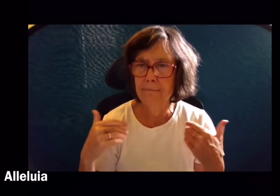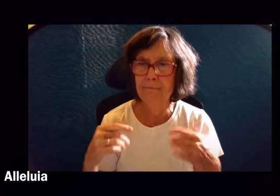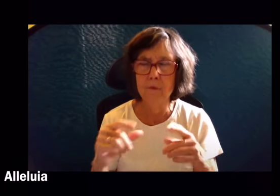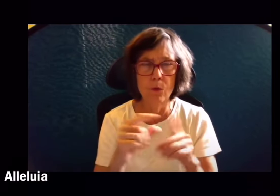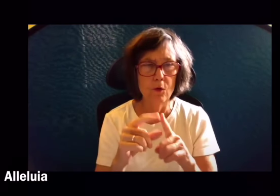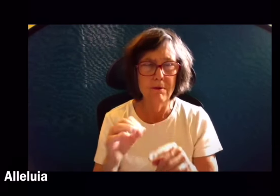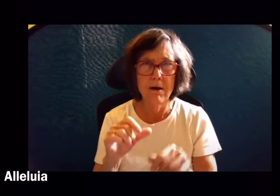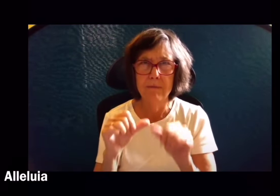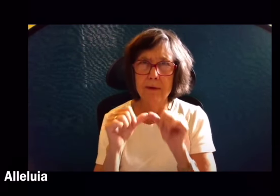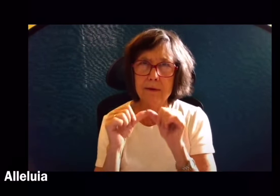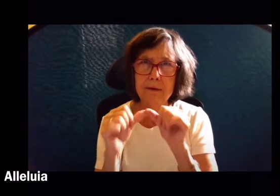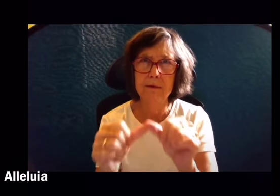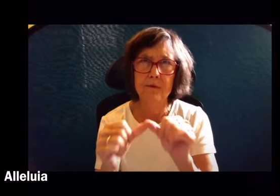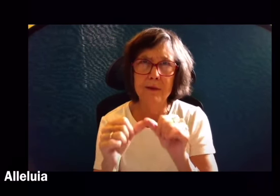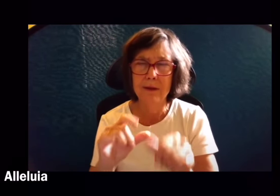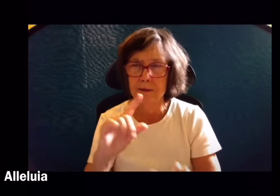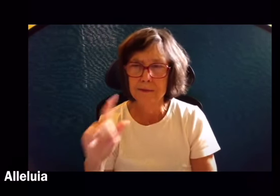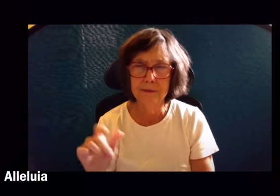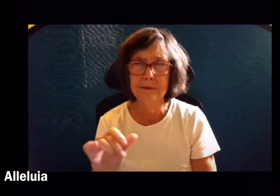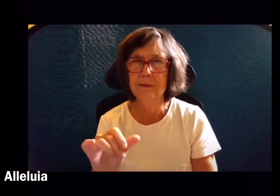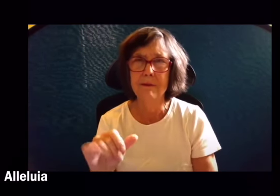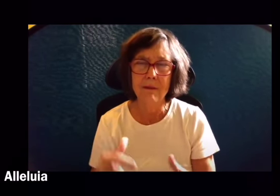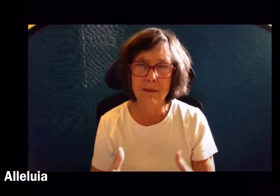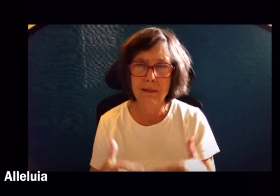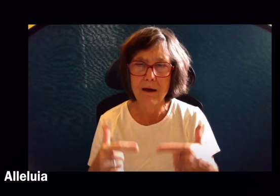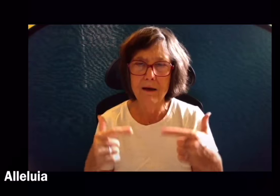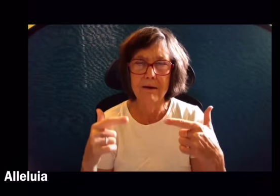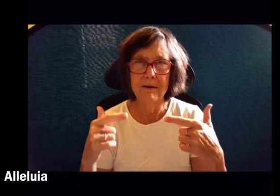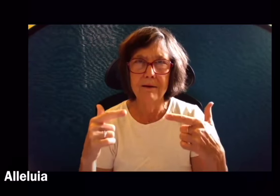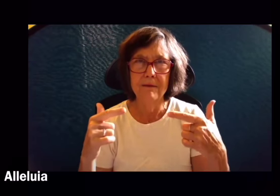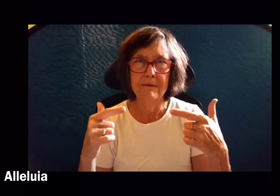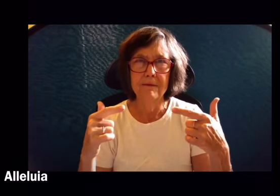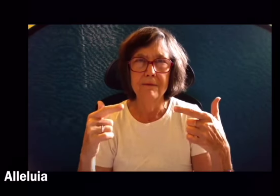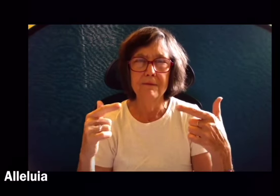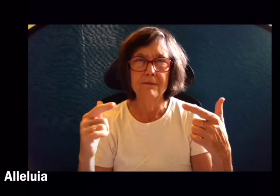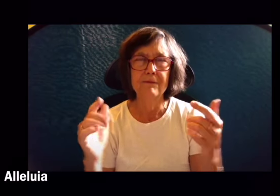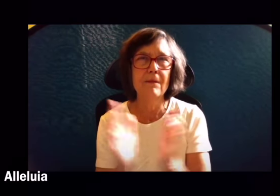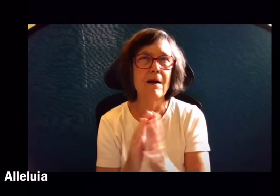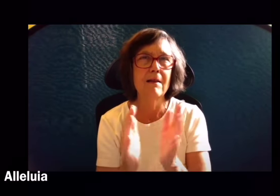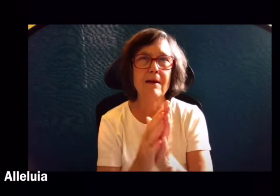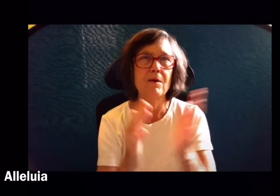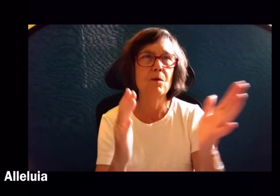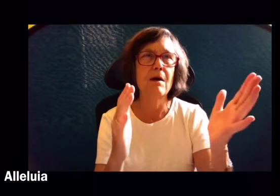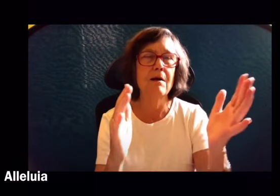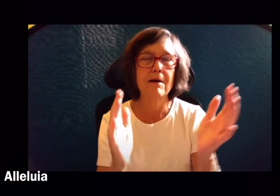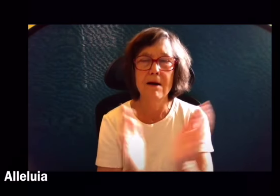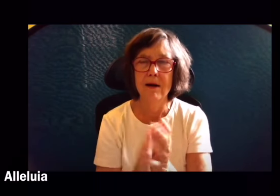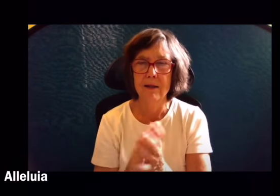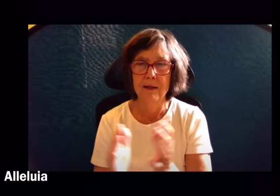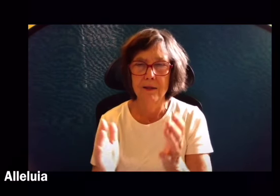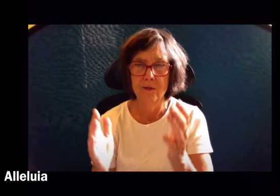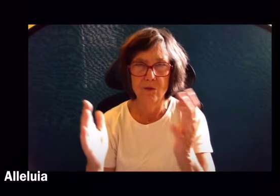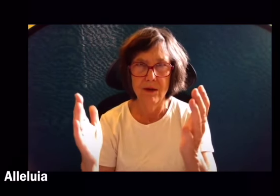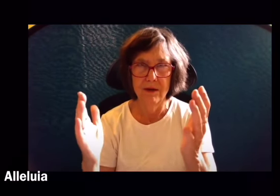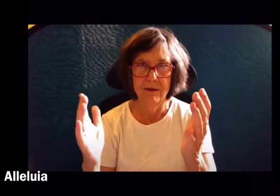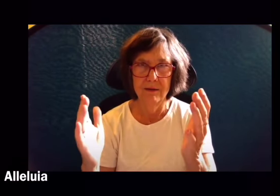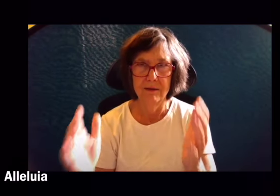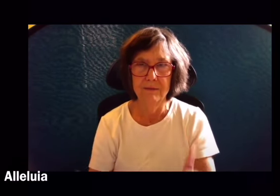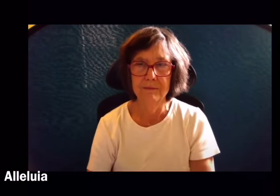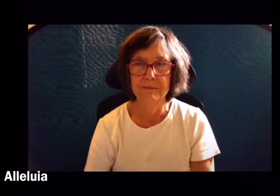You have the words of everlasting life. Alleluia. Alleluia.